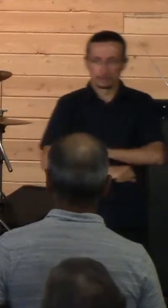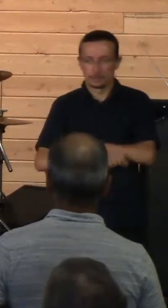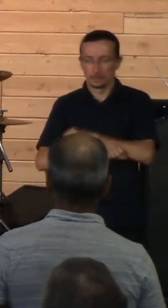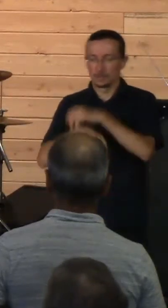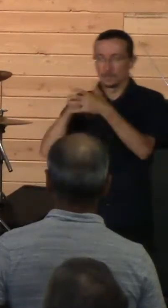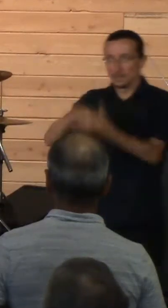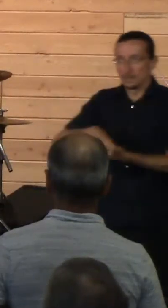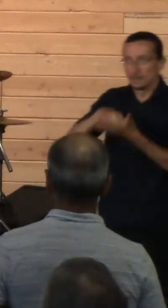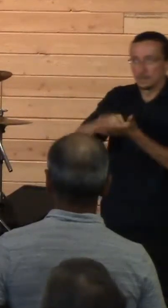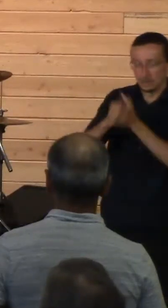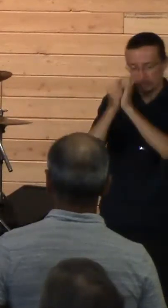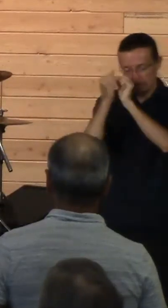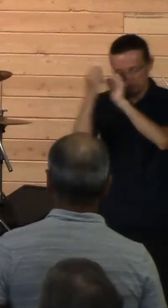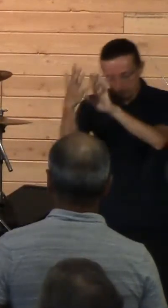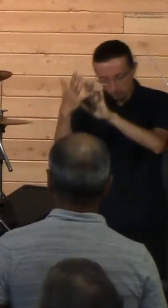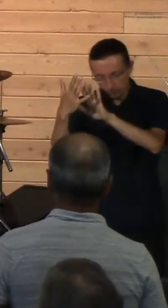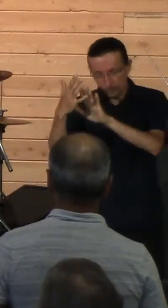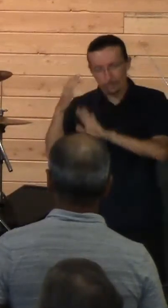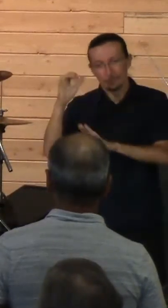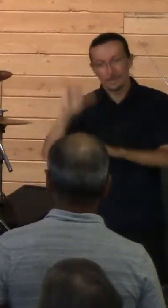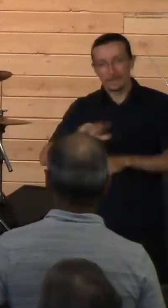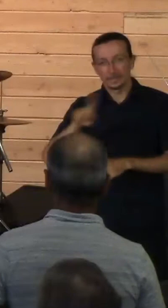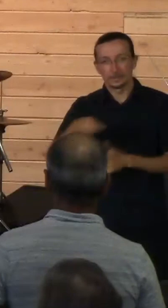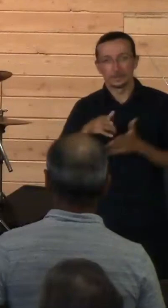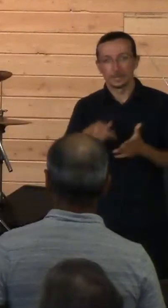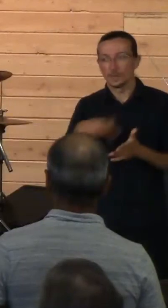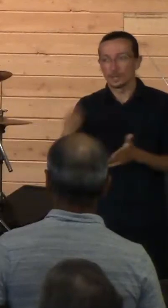It's the only way you'll get back on your feet.